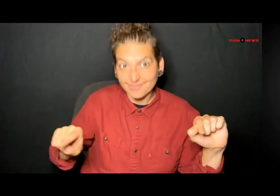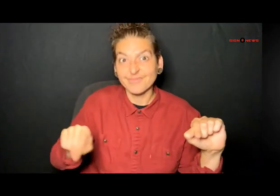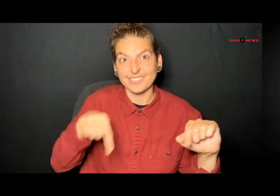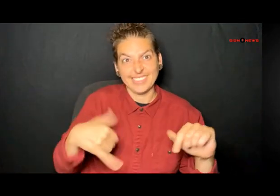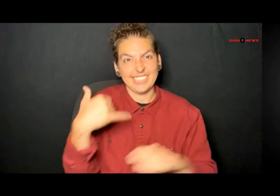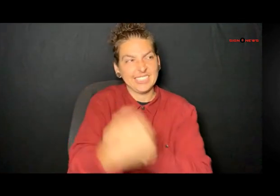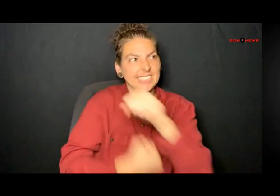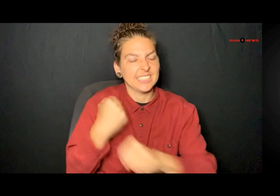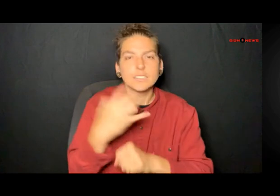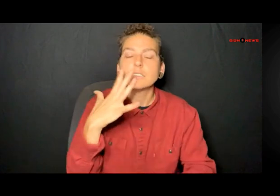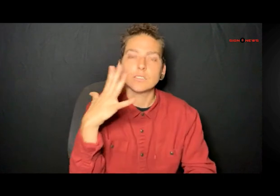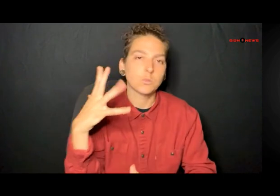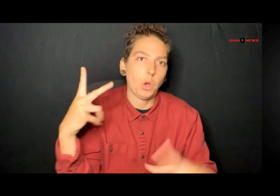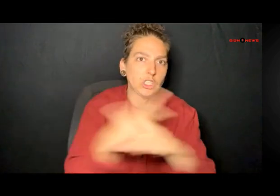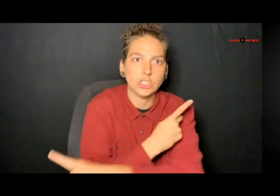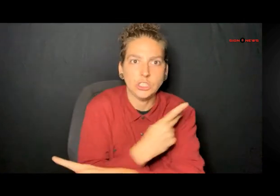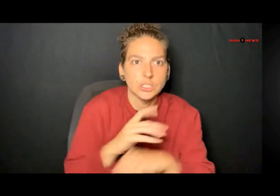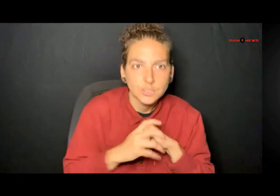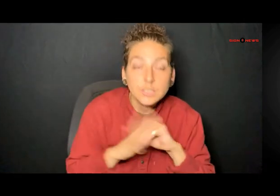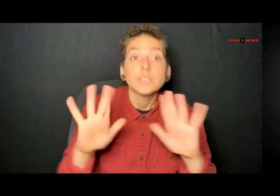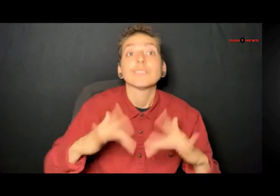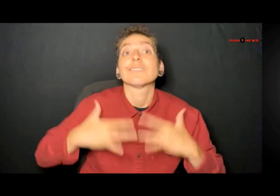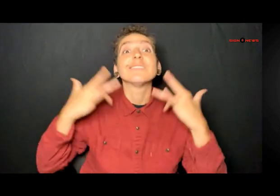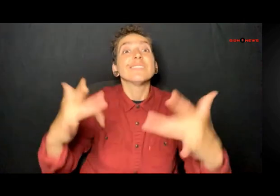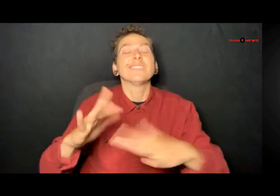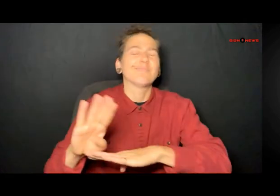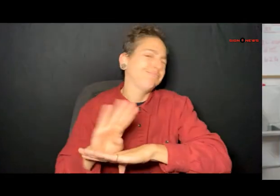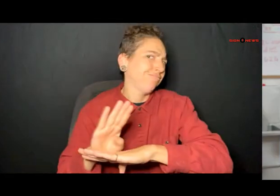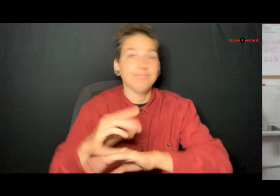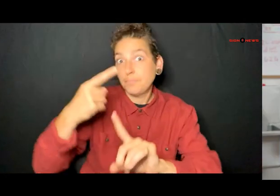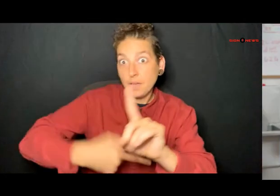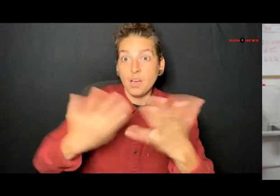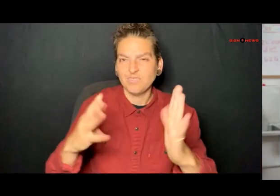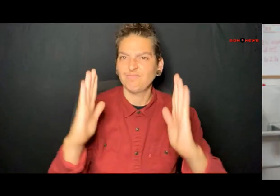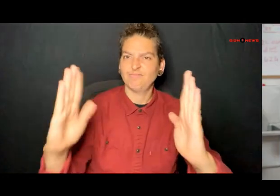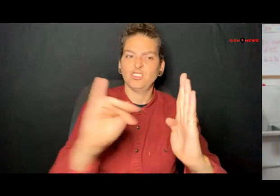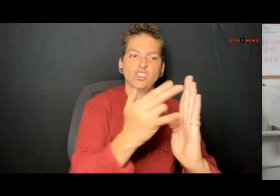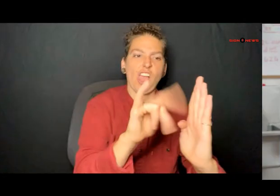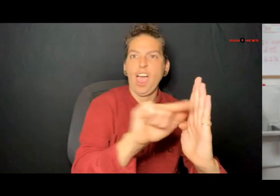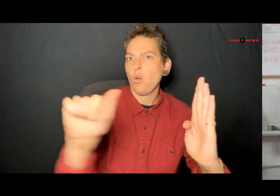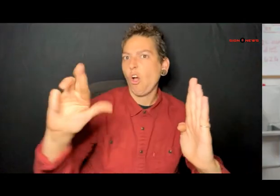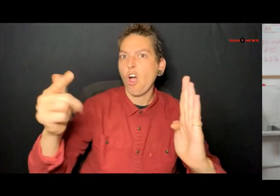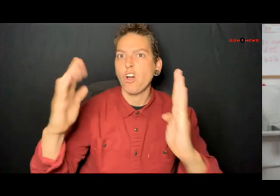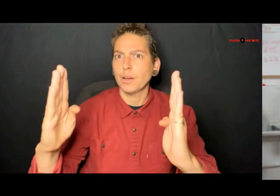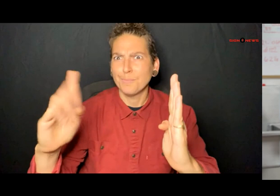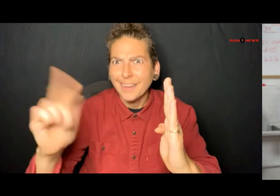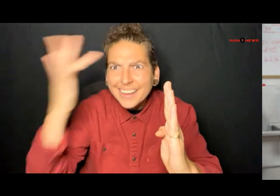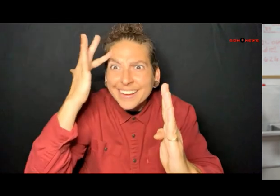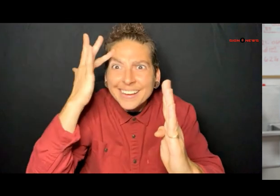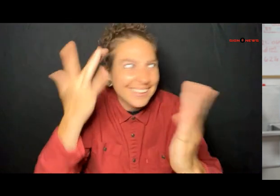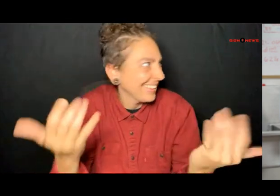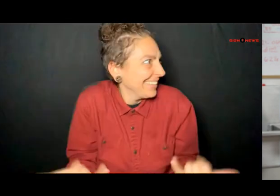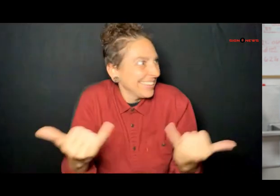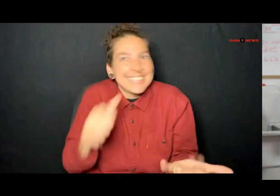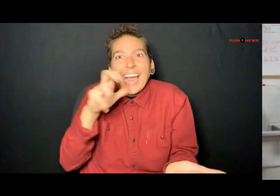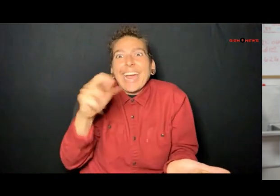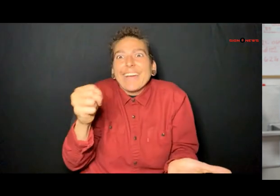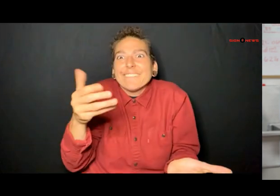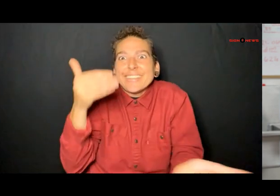has been deadlier than recent years typically our busiest months are July and August and we're not even there